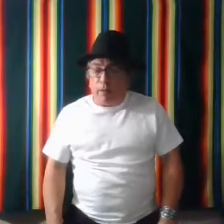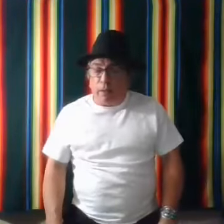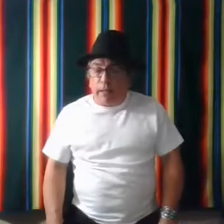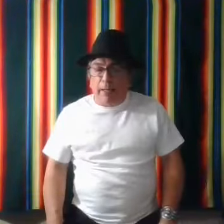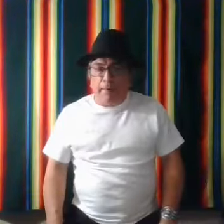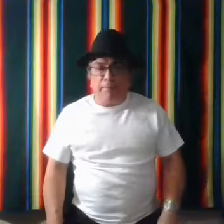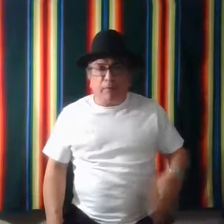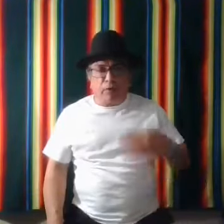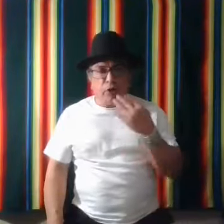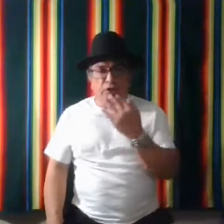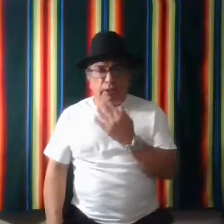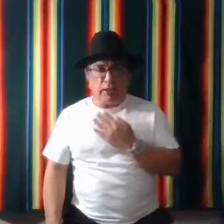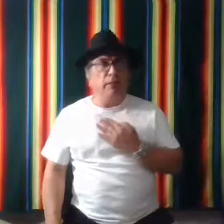Um, using, um,